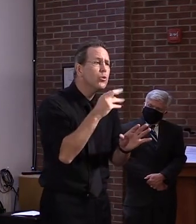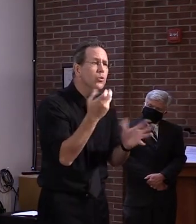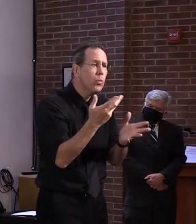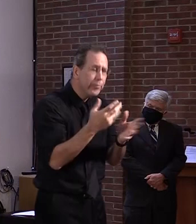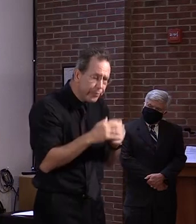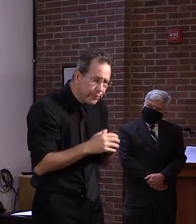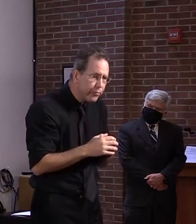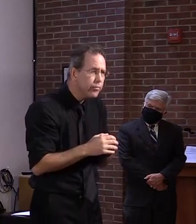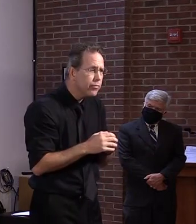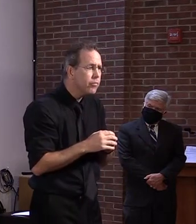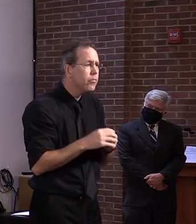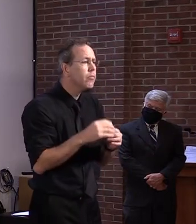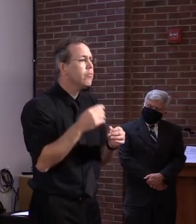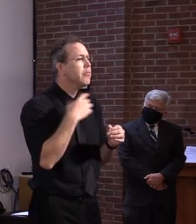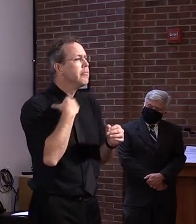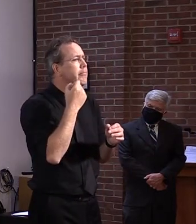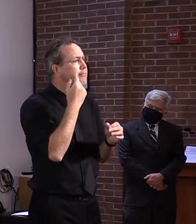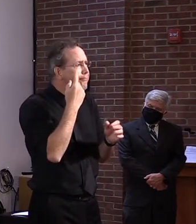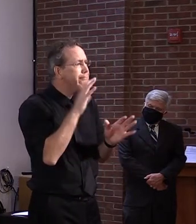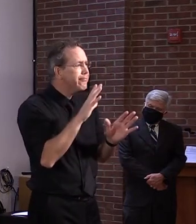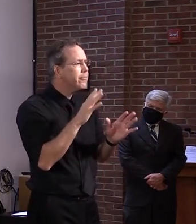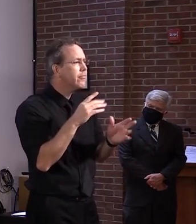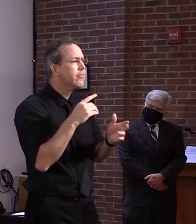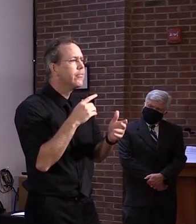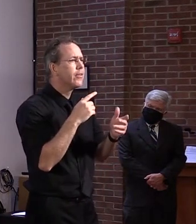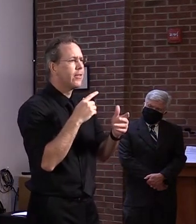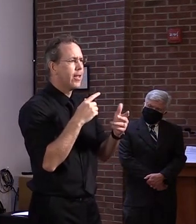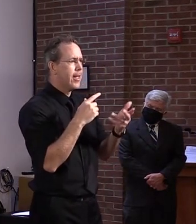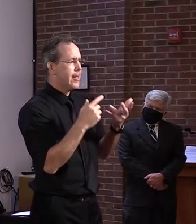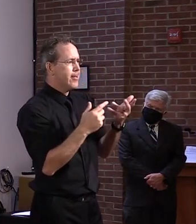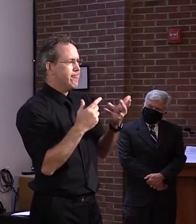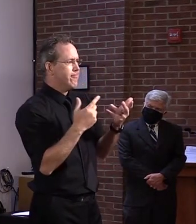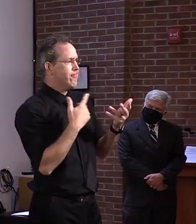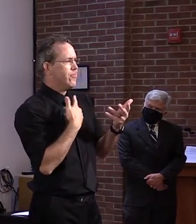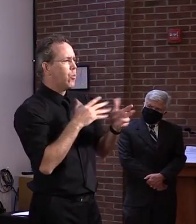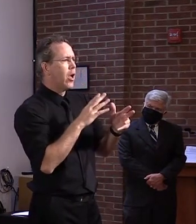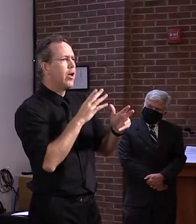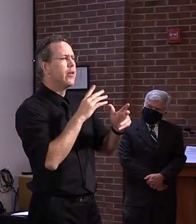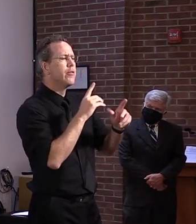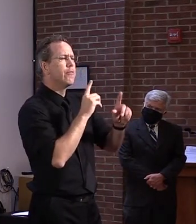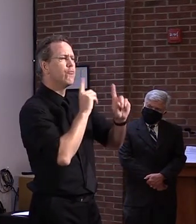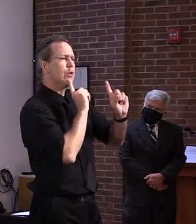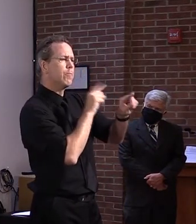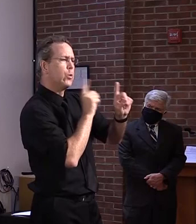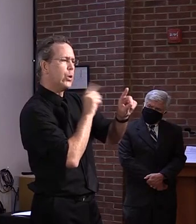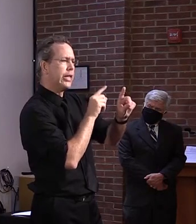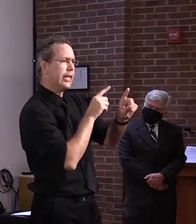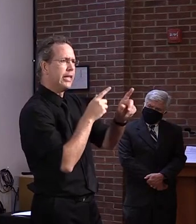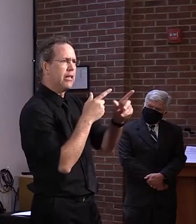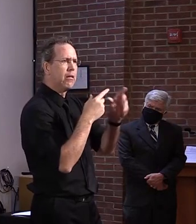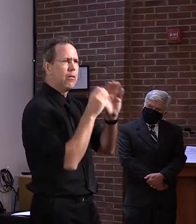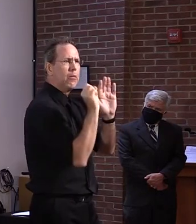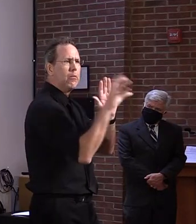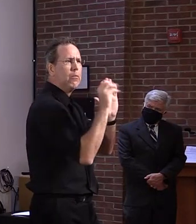beyond any kind of reporting transparency that we're discussing, is